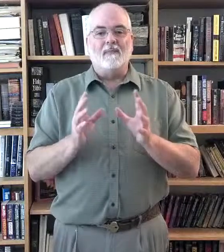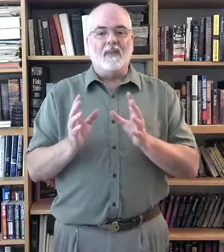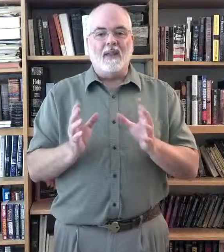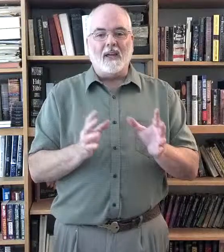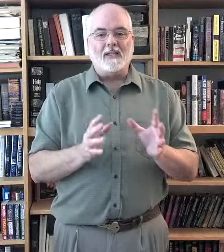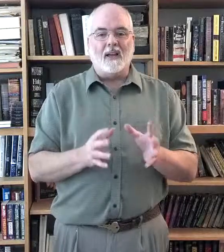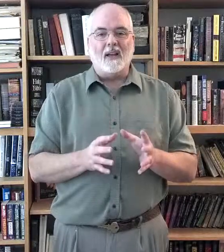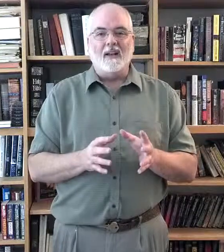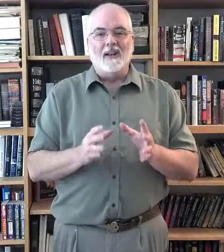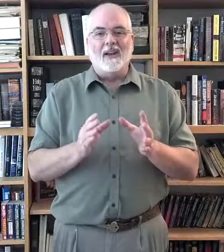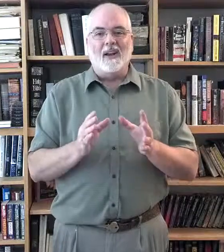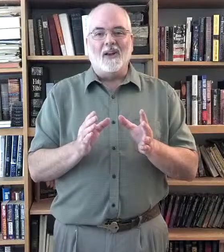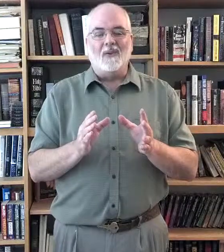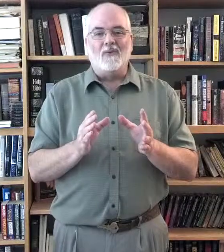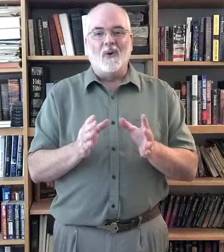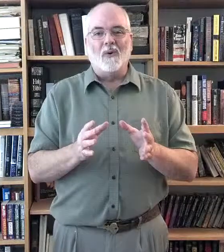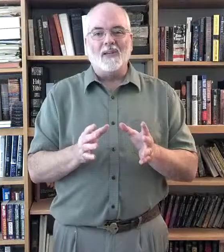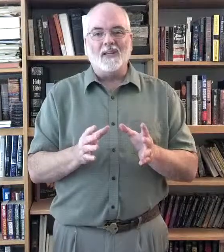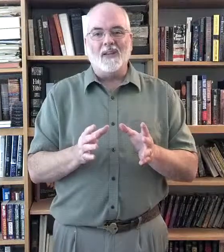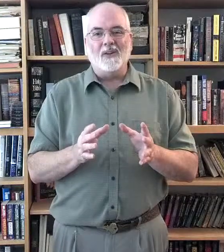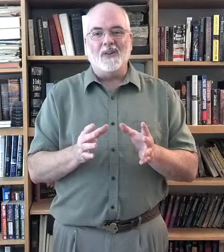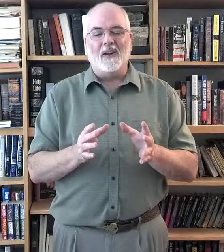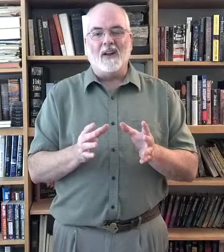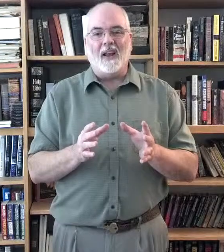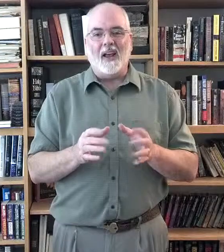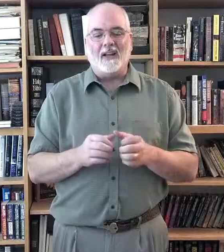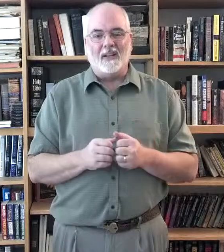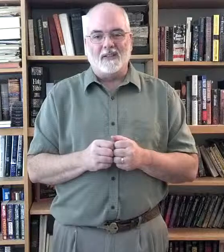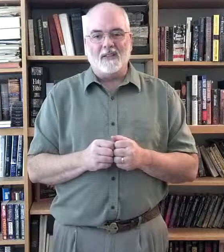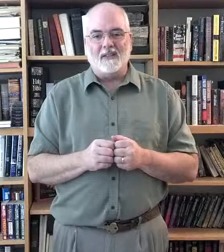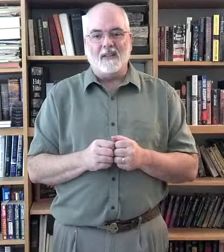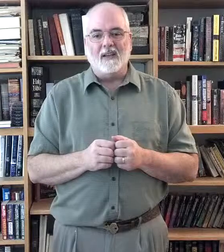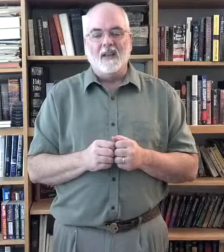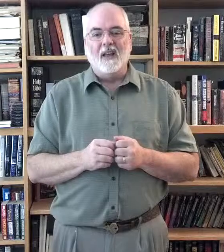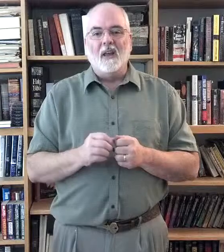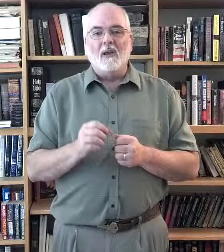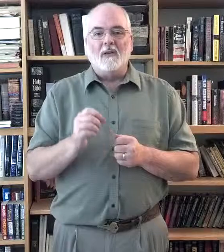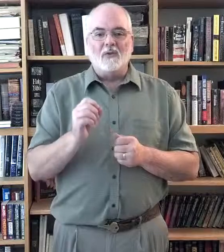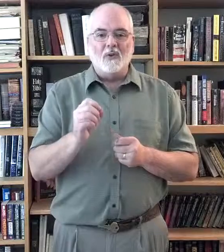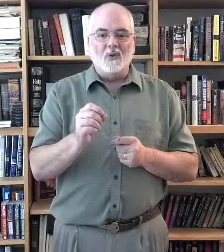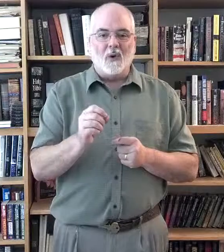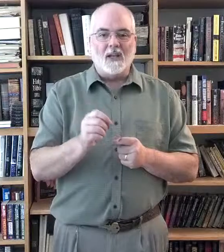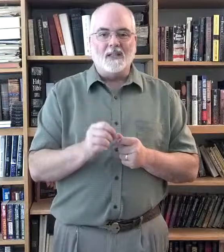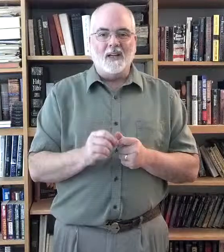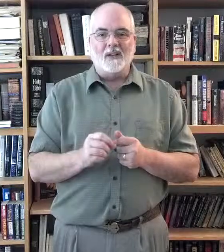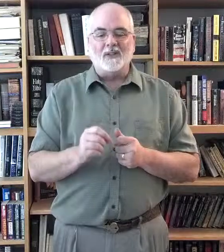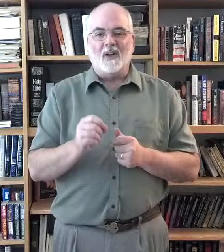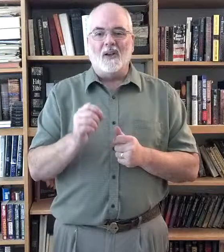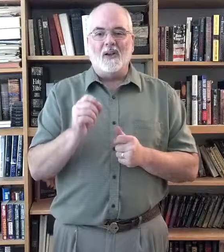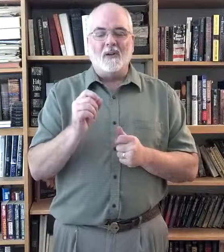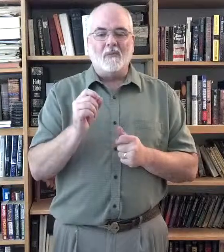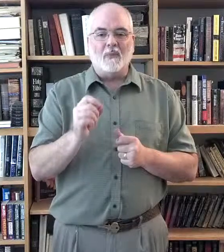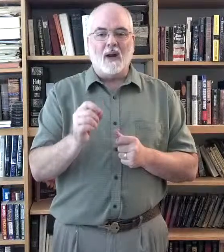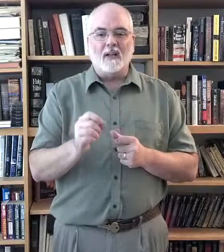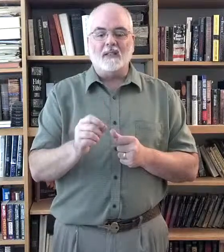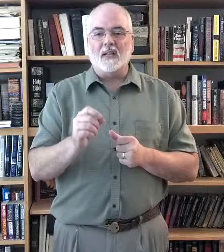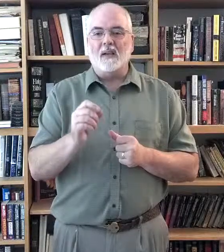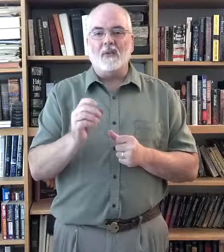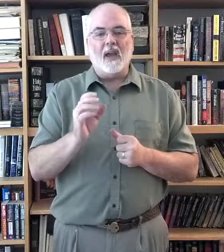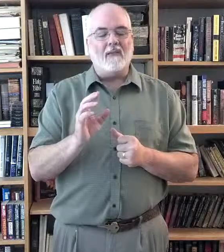that aside, I look forward to seeing you there at LTC. Choose wisely on the song. Practice. If you have